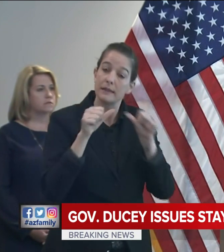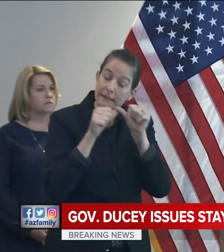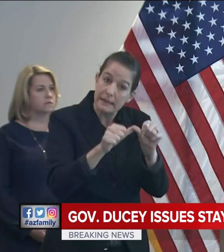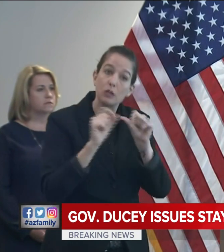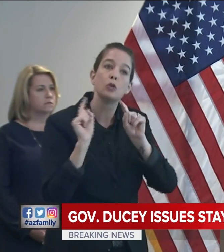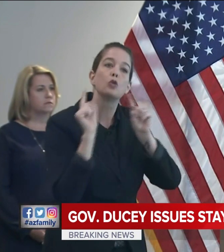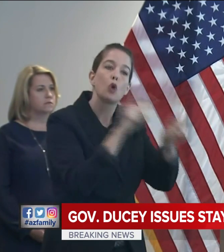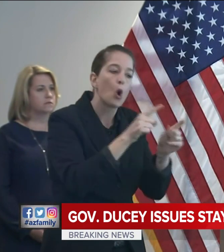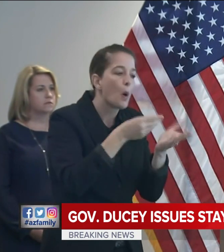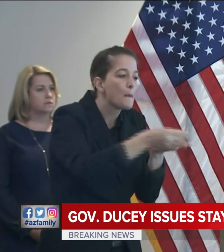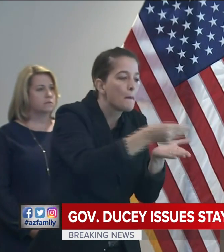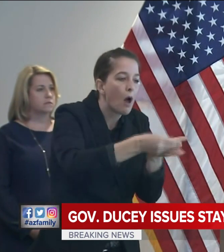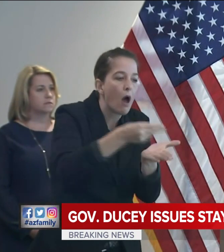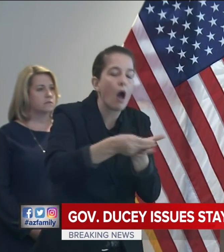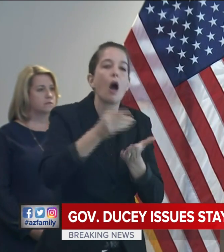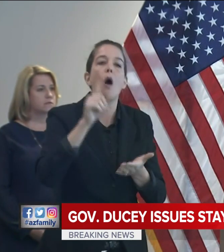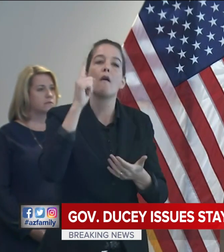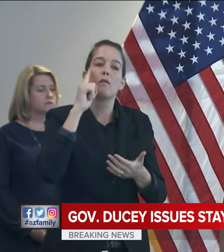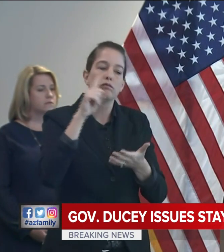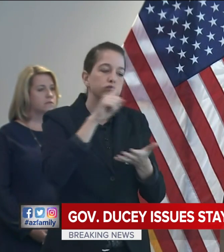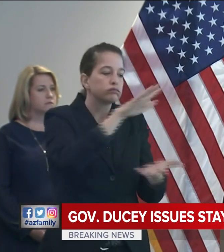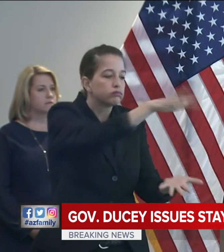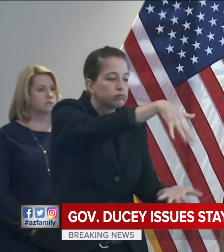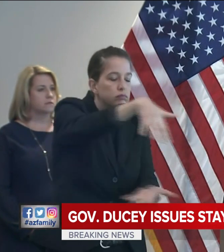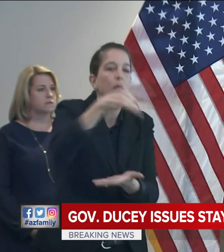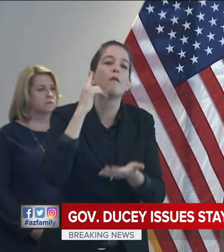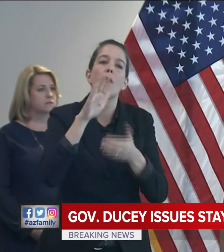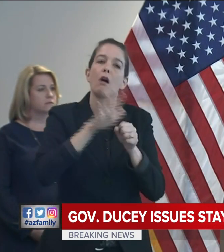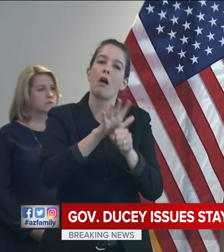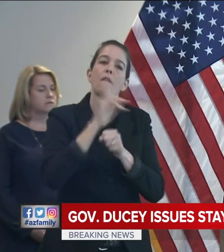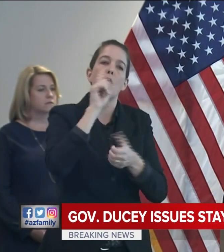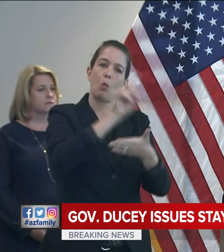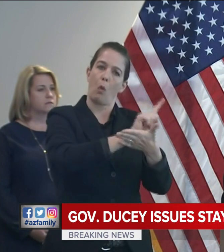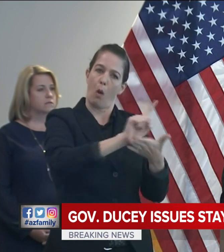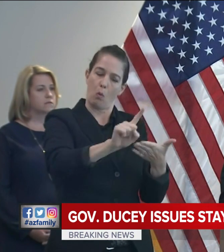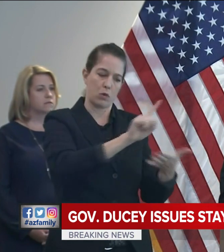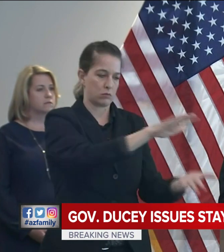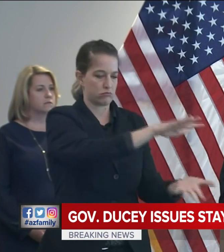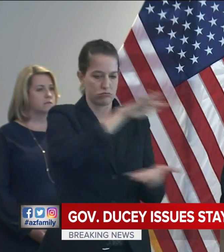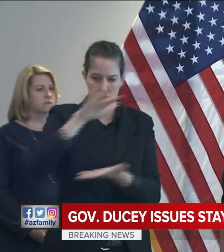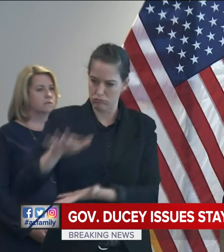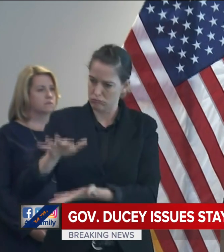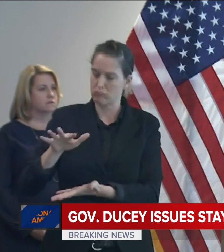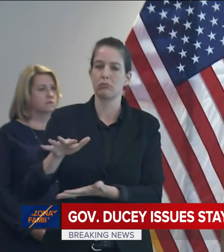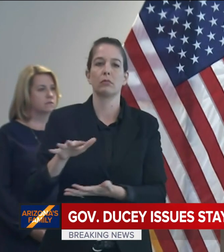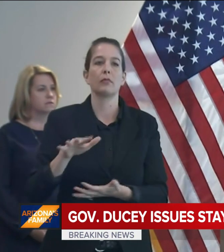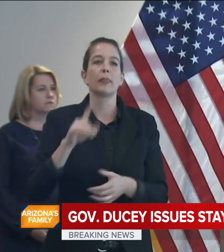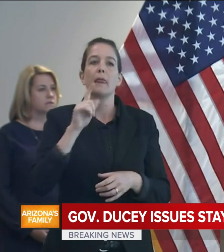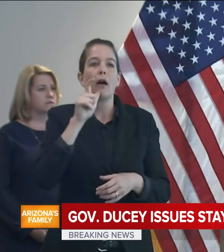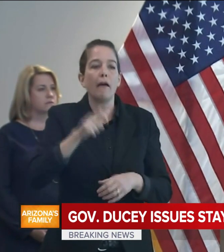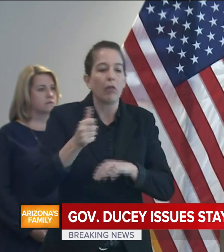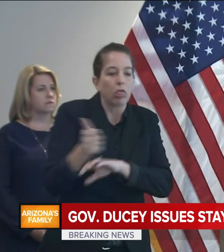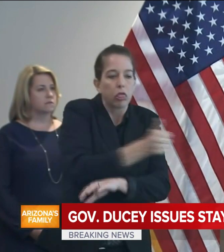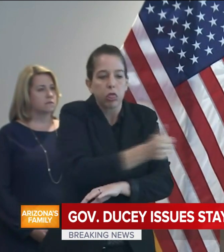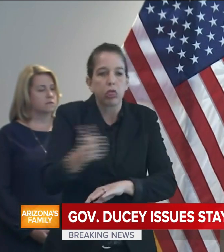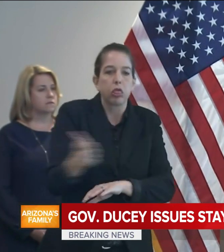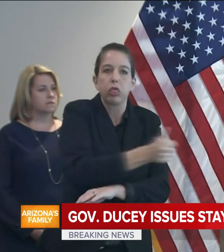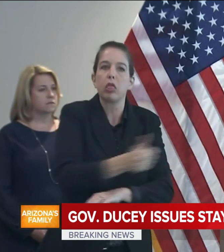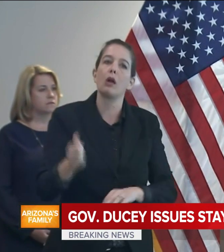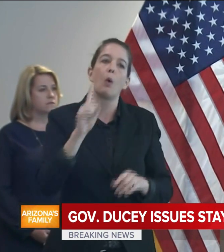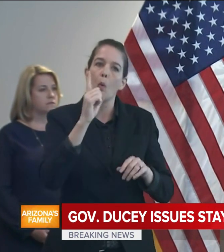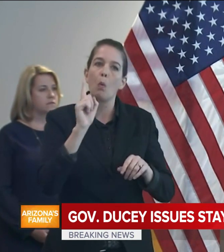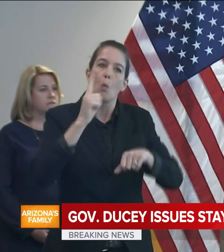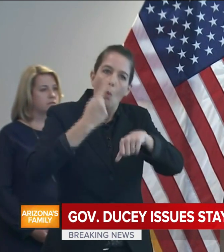to buy one week's worth of groceries for one week's worth of needs. That way, there will be plenty of stock